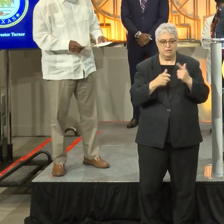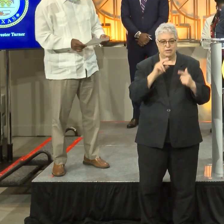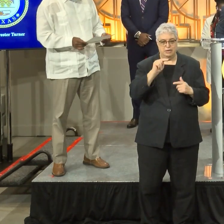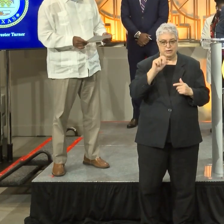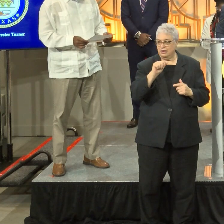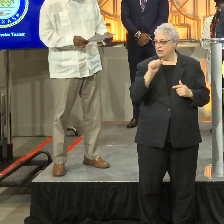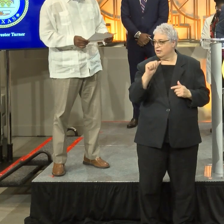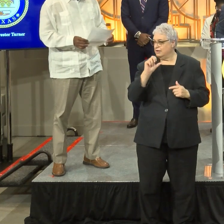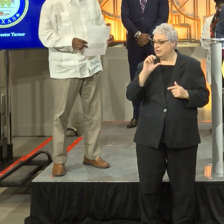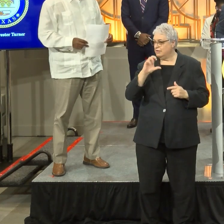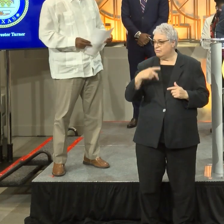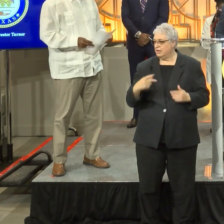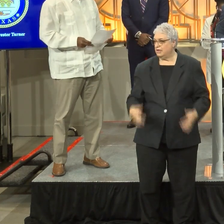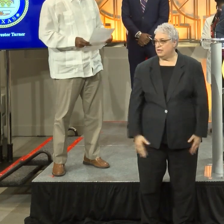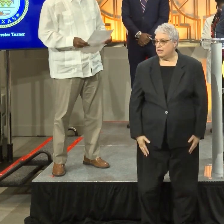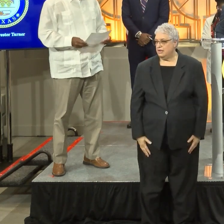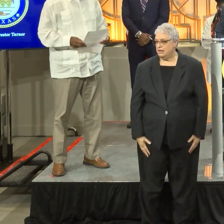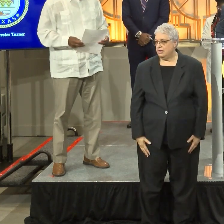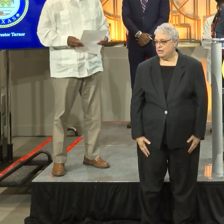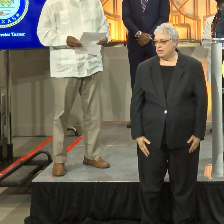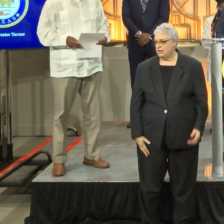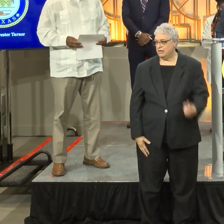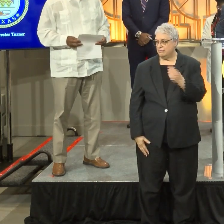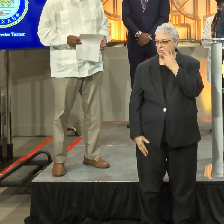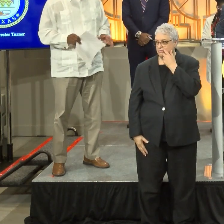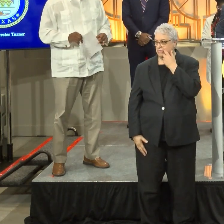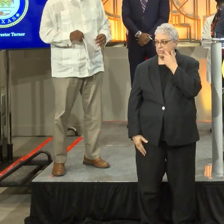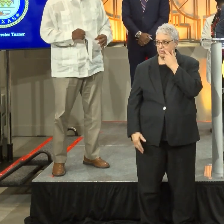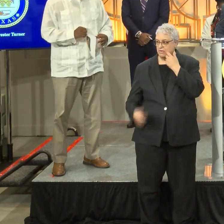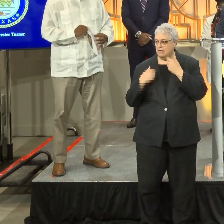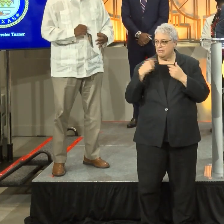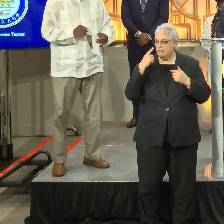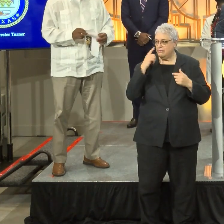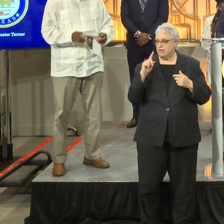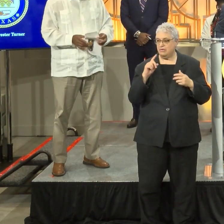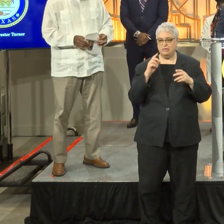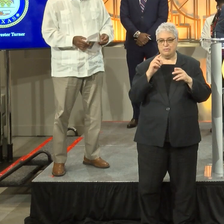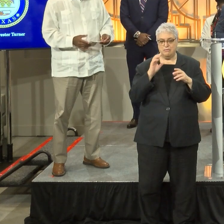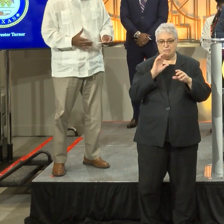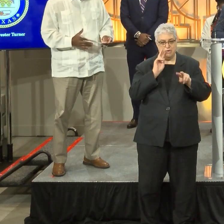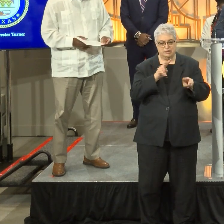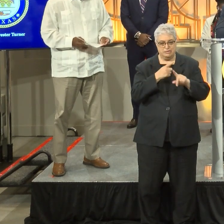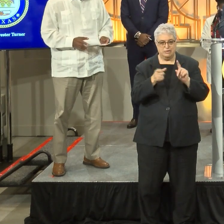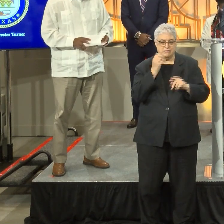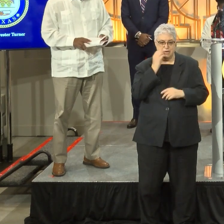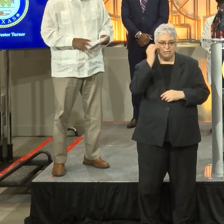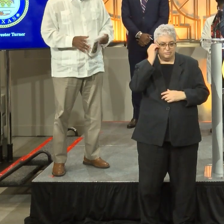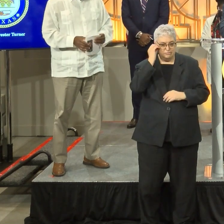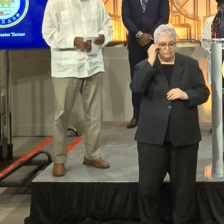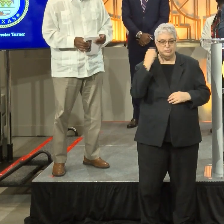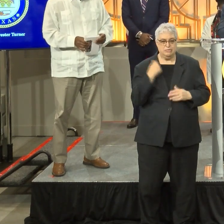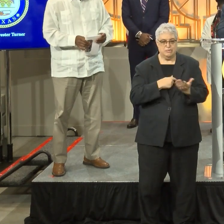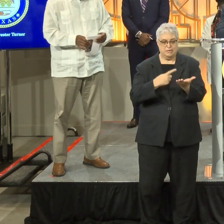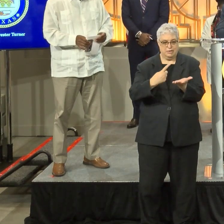him a little bit later on. Let me just say for the media and for those watching from home this afternoon, we'll first